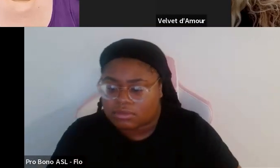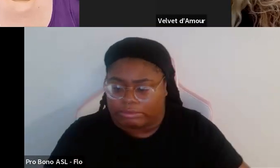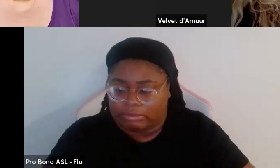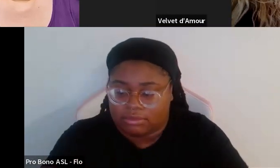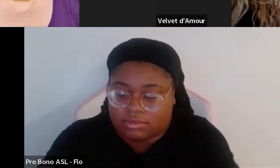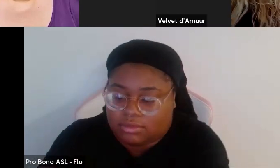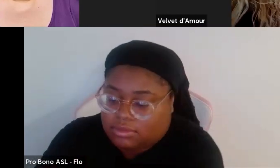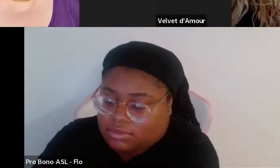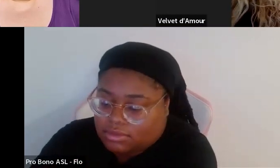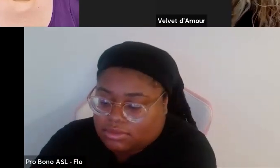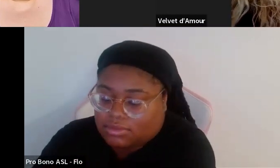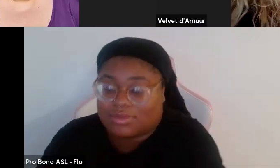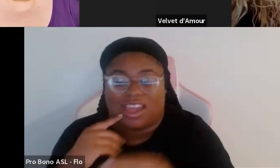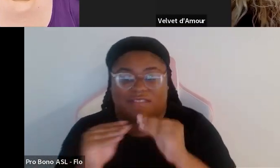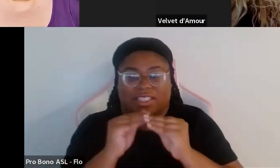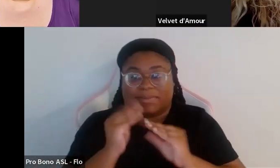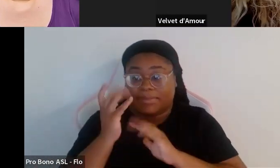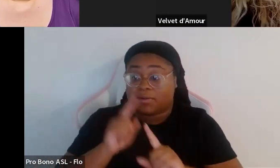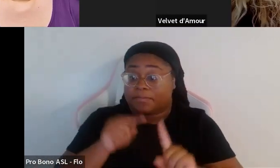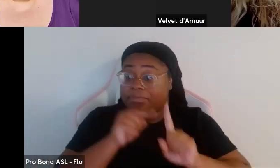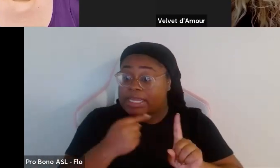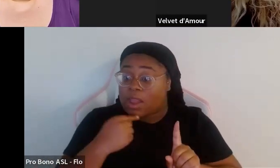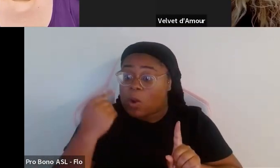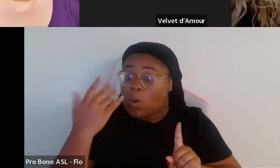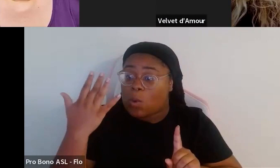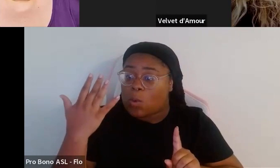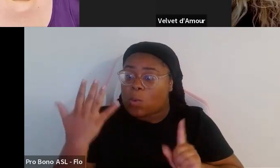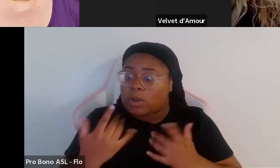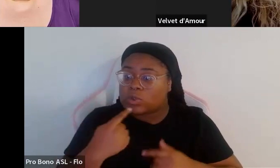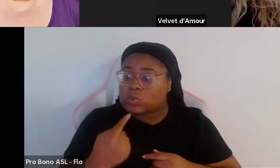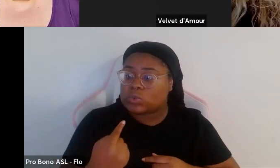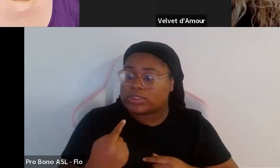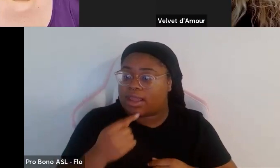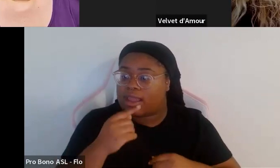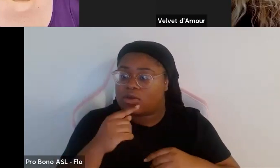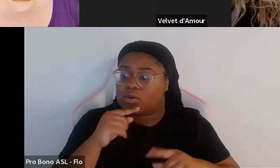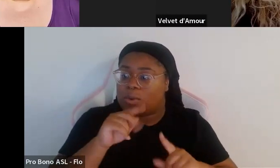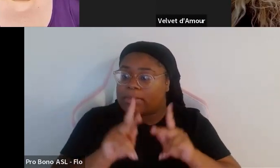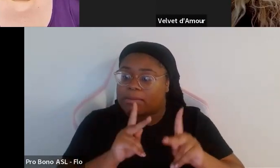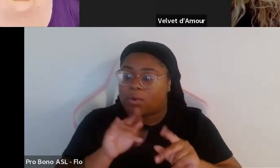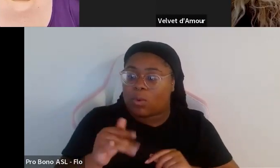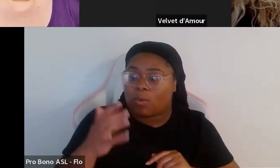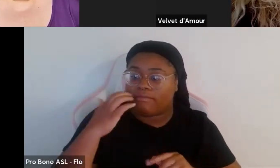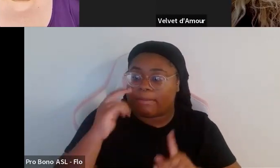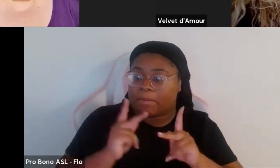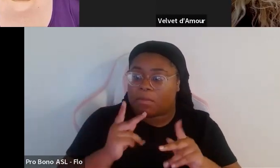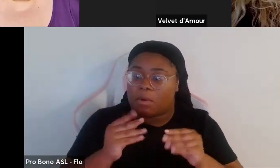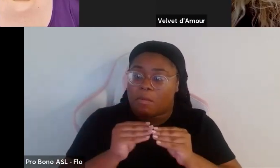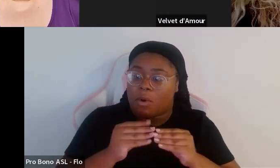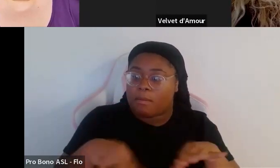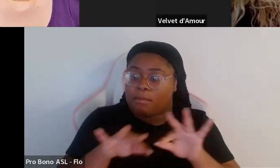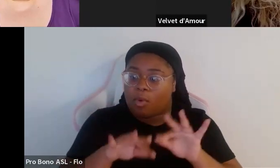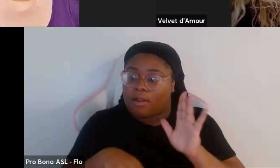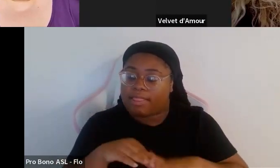fat inclusion in fashion important for everyone whether they care about fashion or not well because fashion is fun